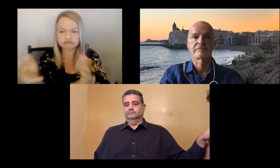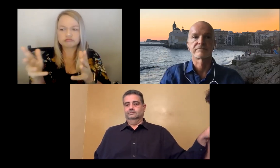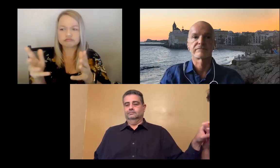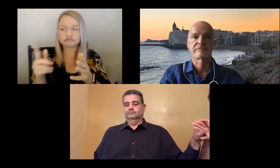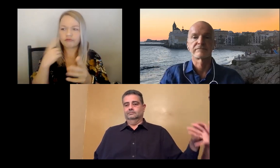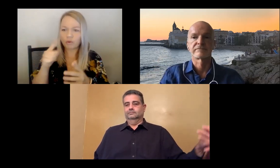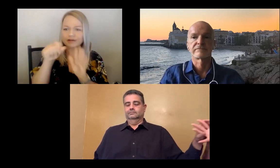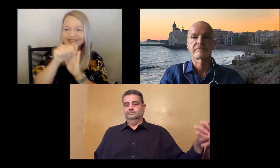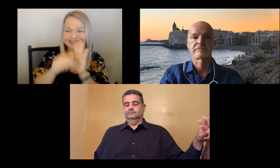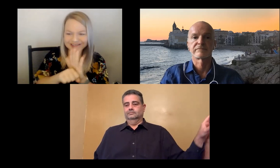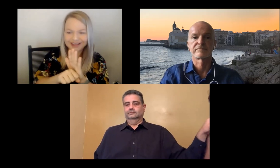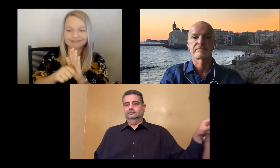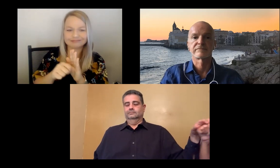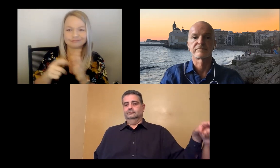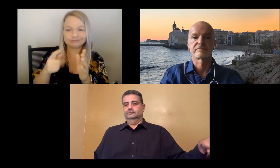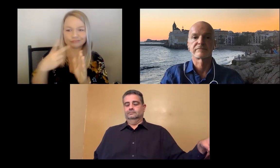With this webinar,